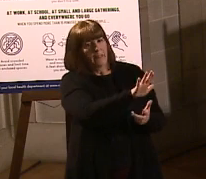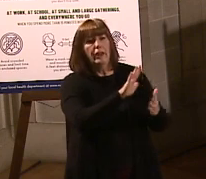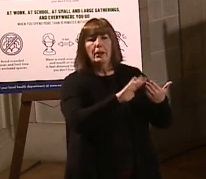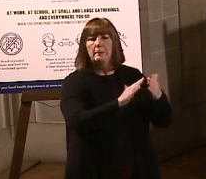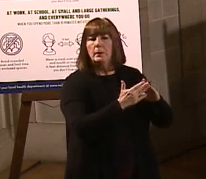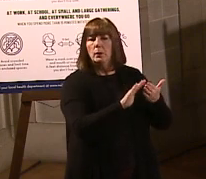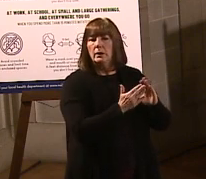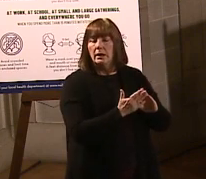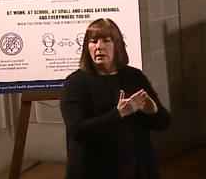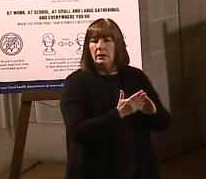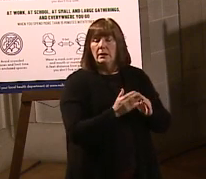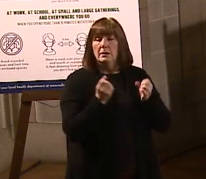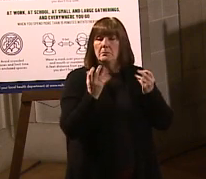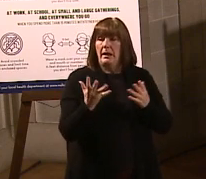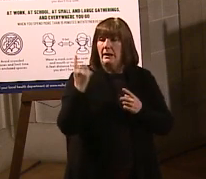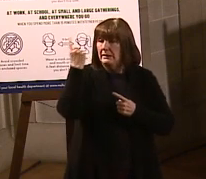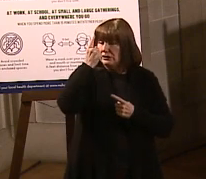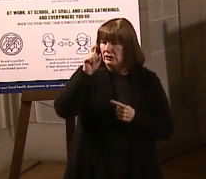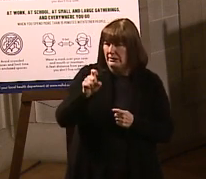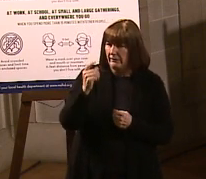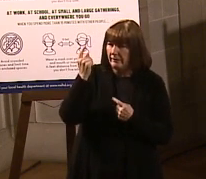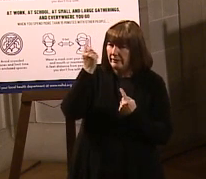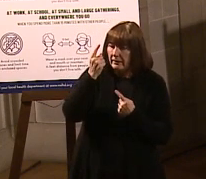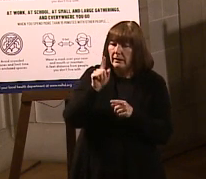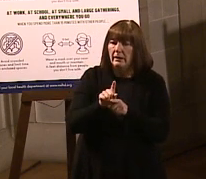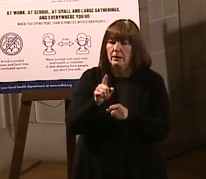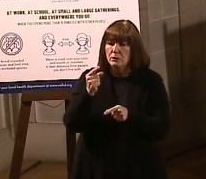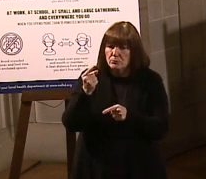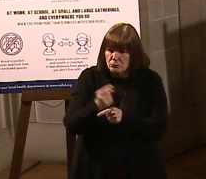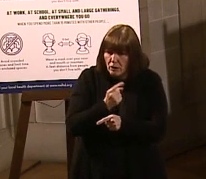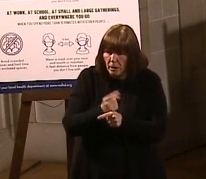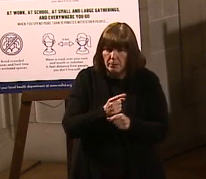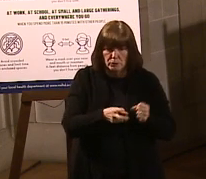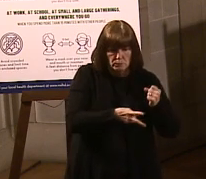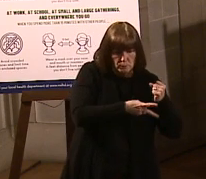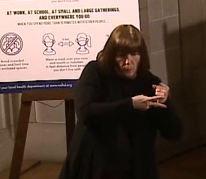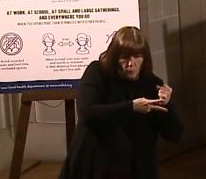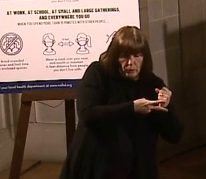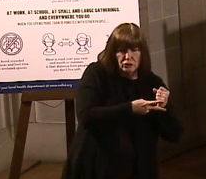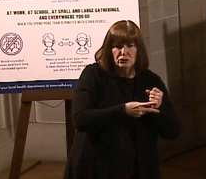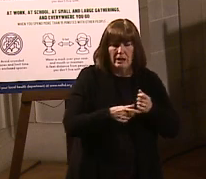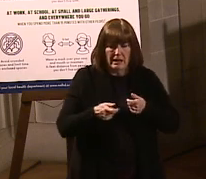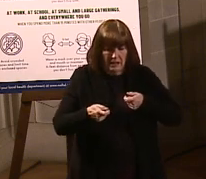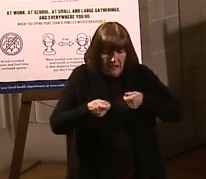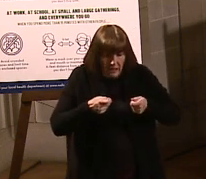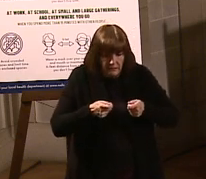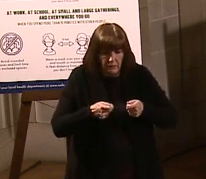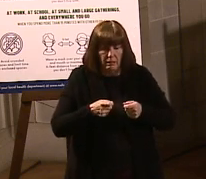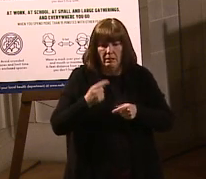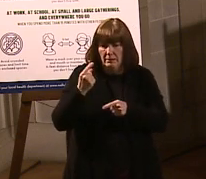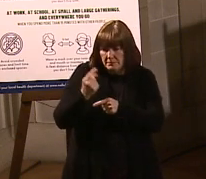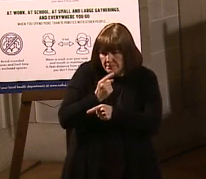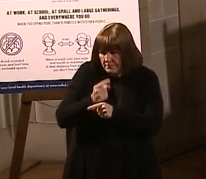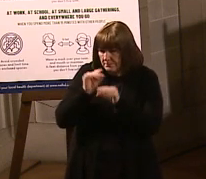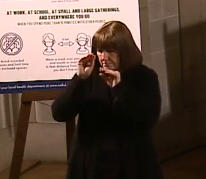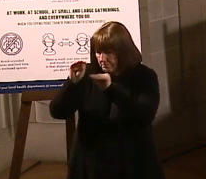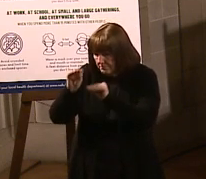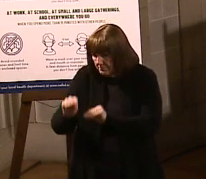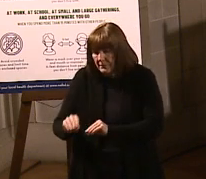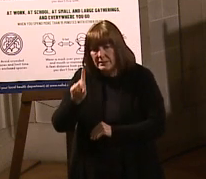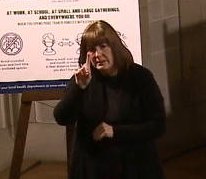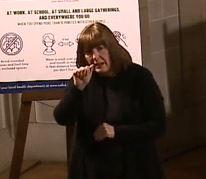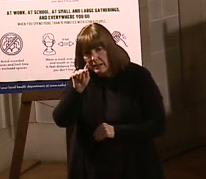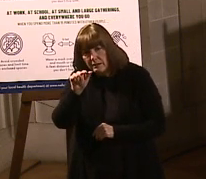considerations need to be made, including proper storage and handling, proper and timely data entry, and meeting the needs of the community.